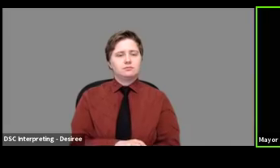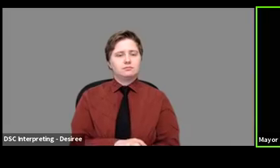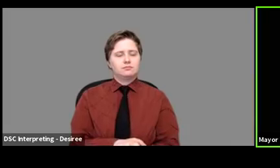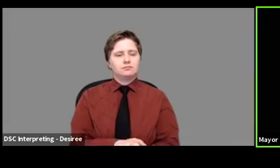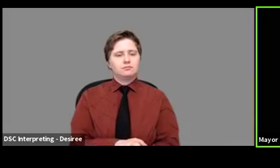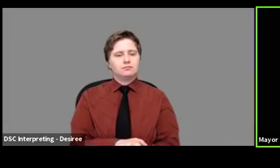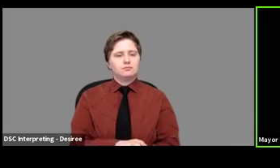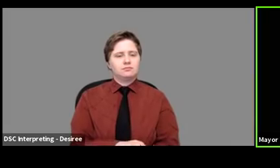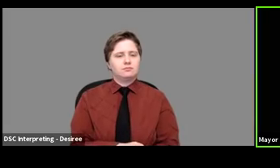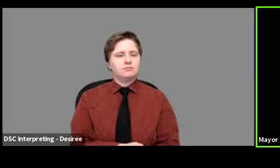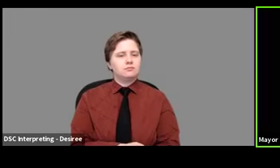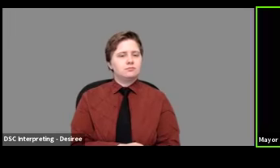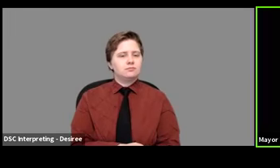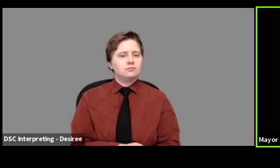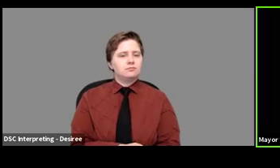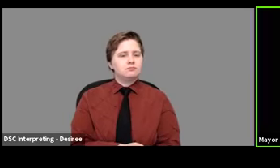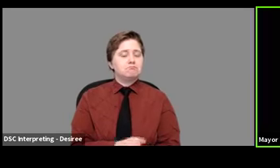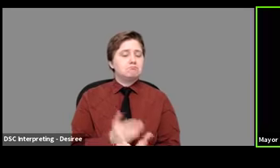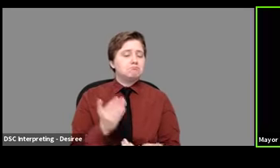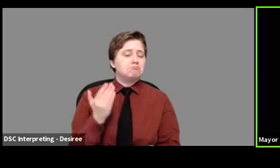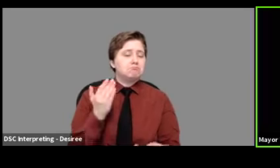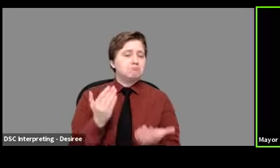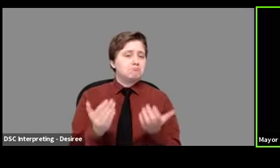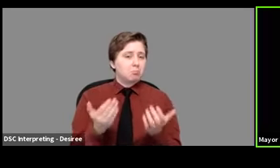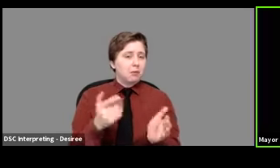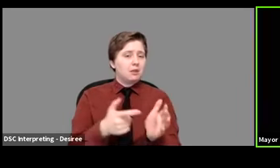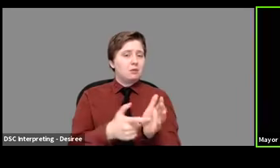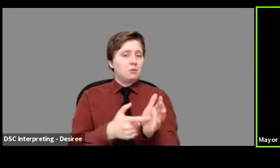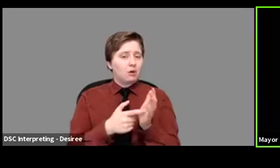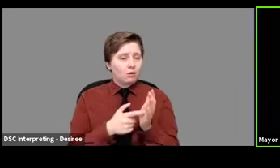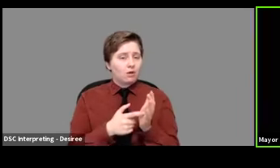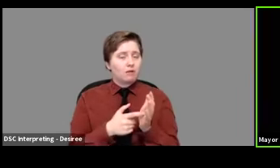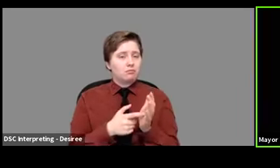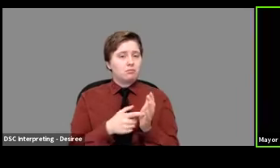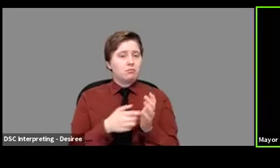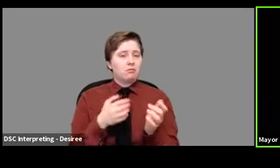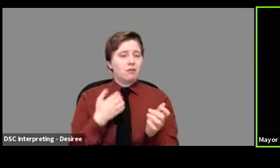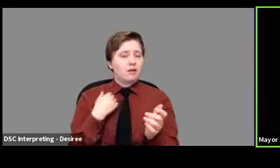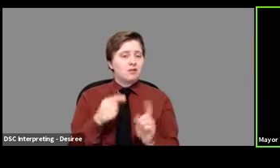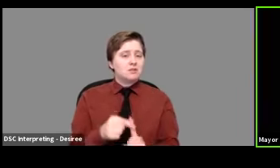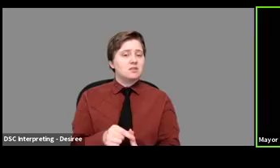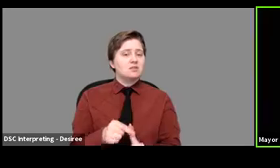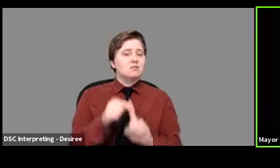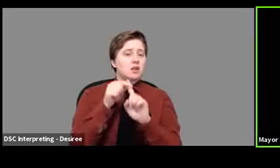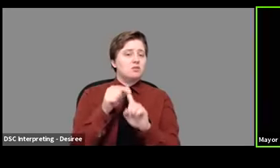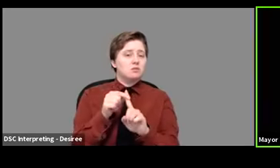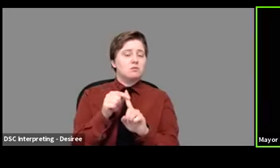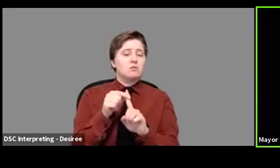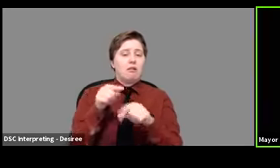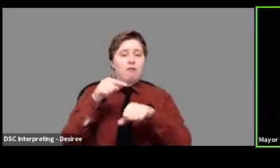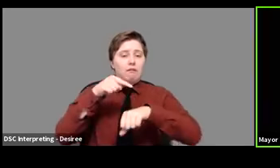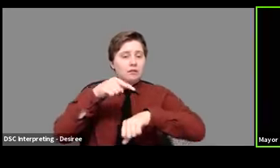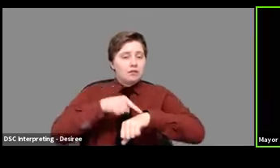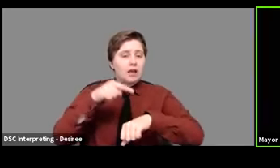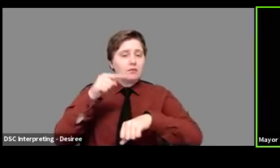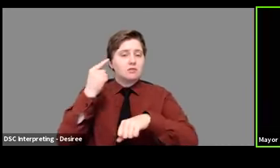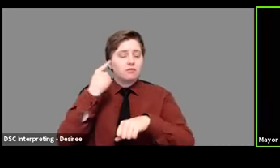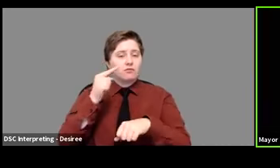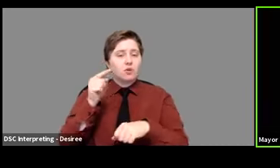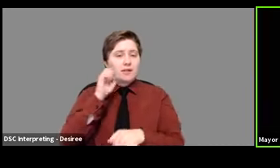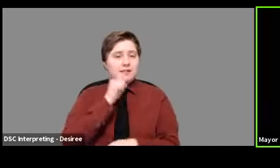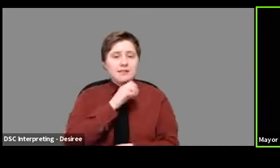perhaps, um, requiring that, uh, there are special, uh, times for